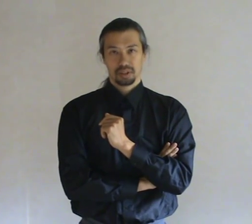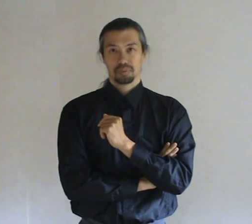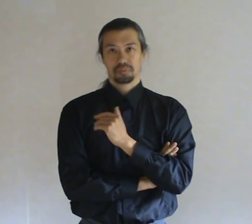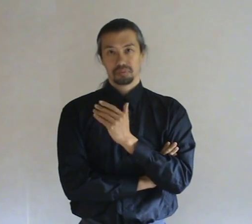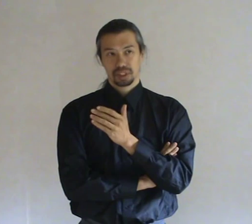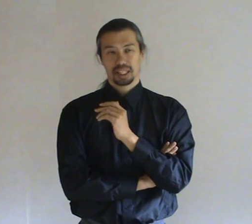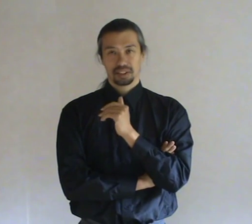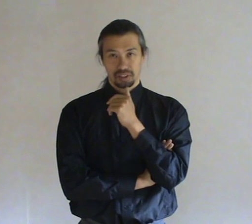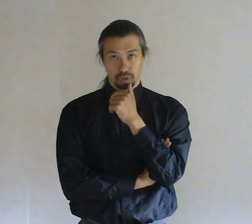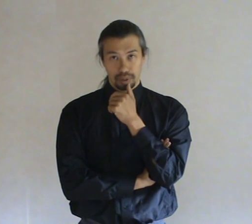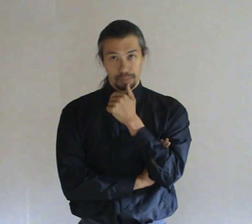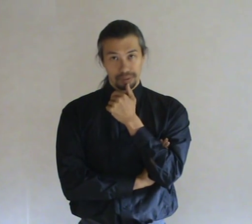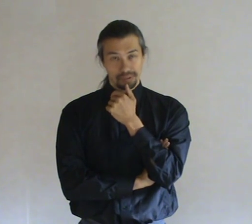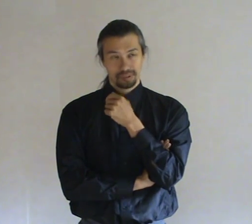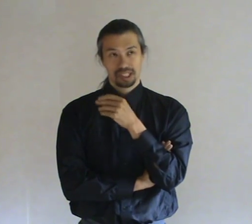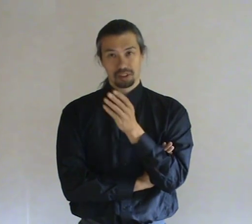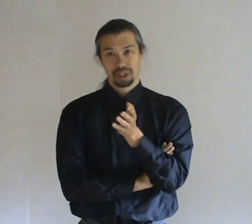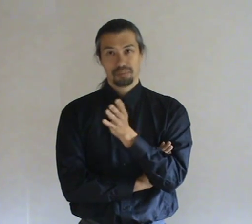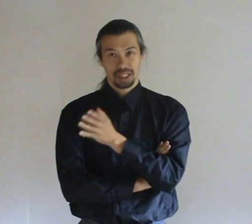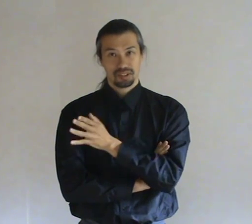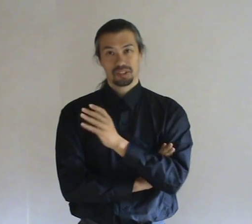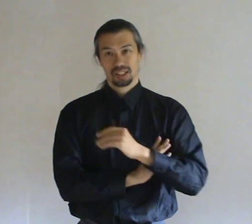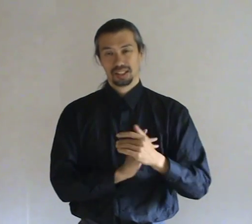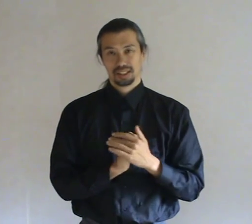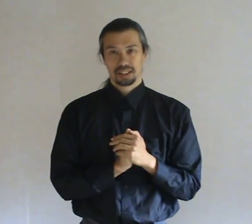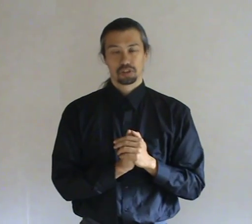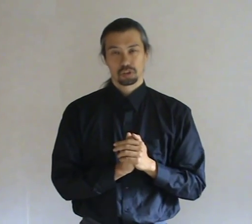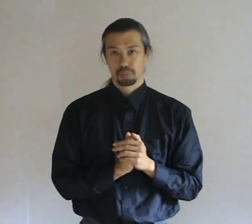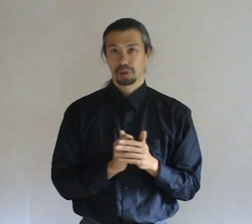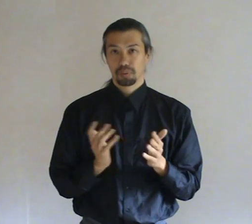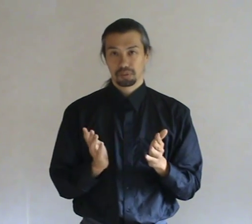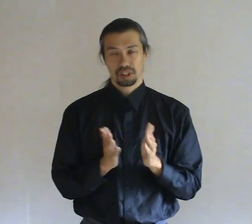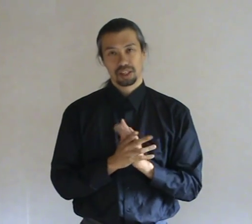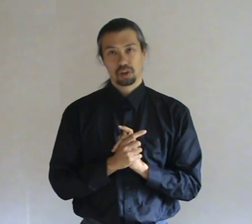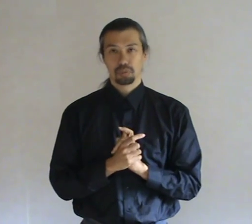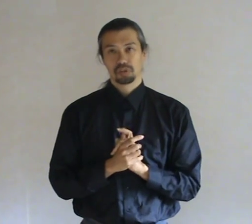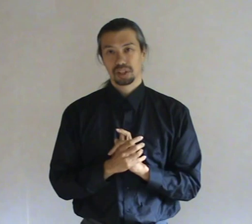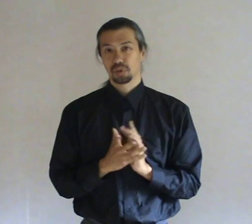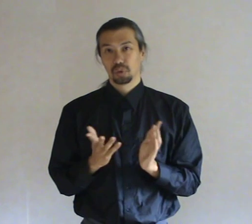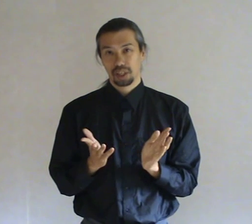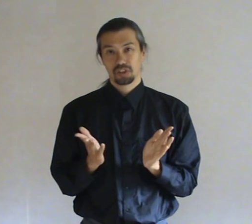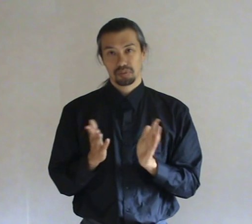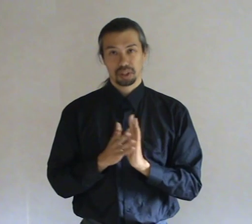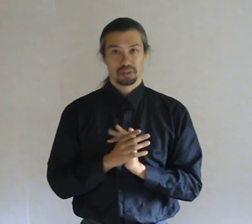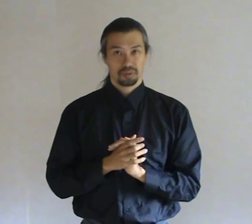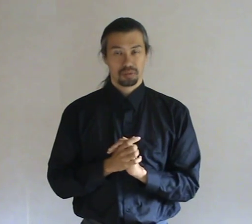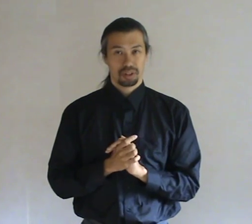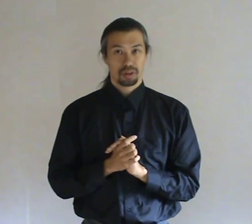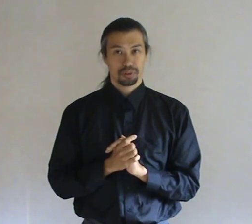So seeing entities on people. Generally means there is also problems in their homes. Not always. But very often.